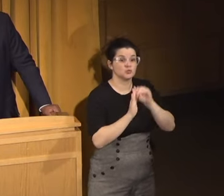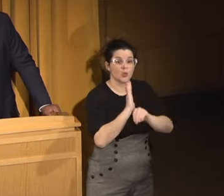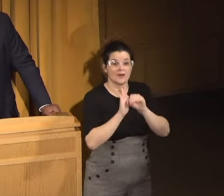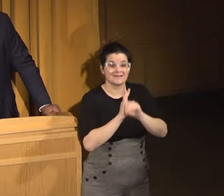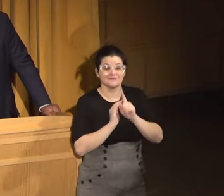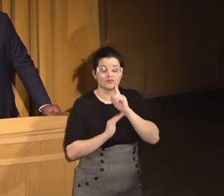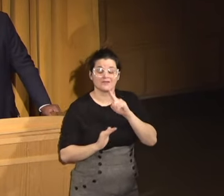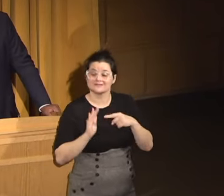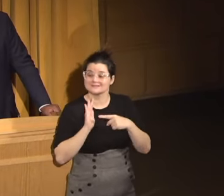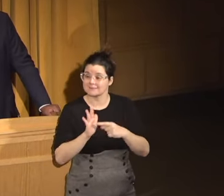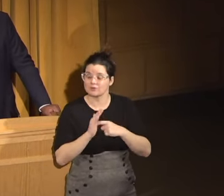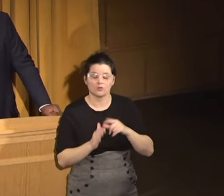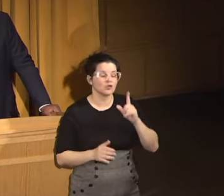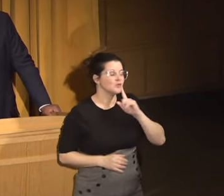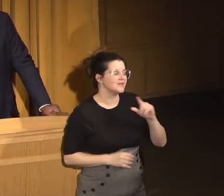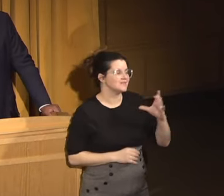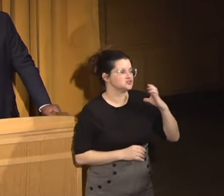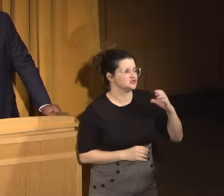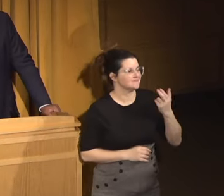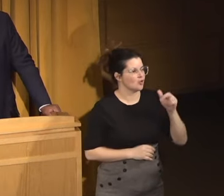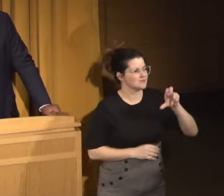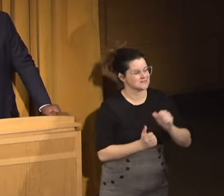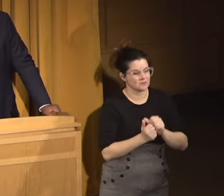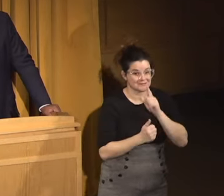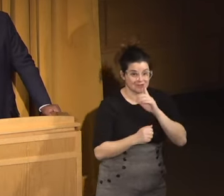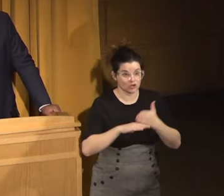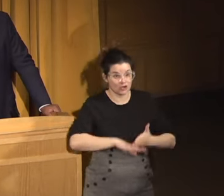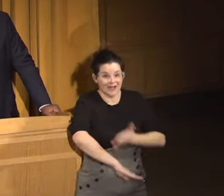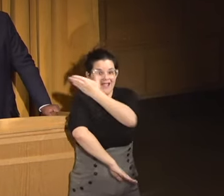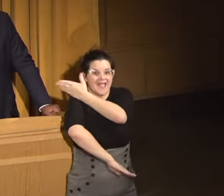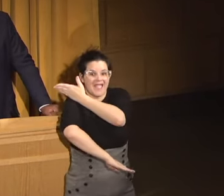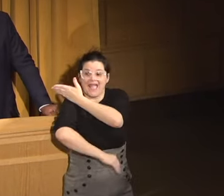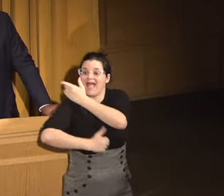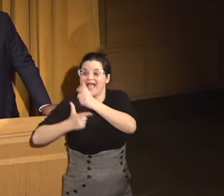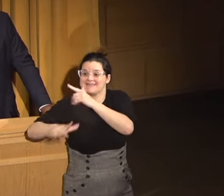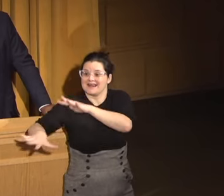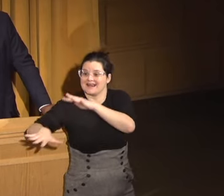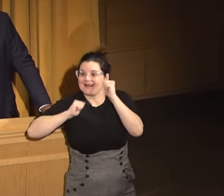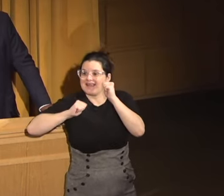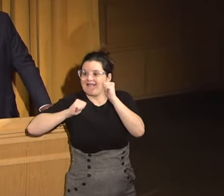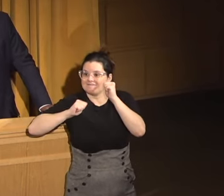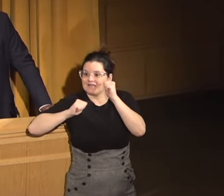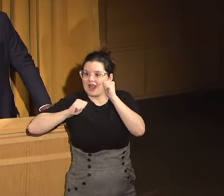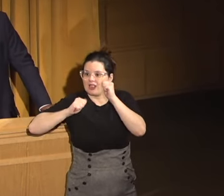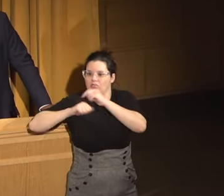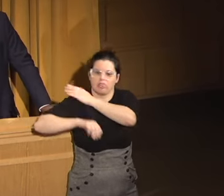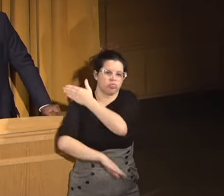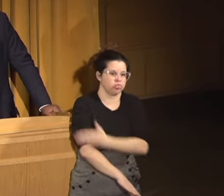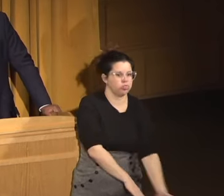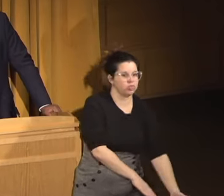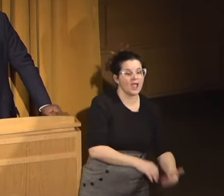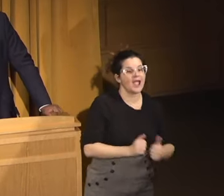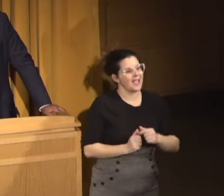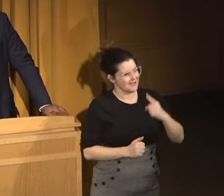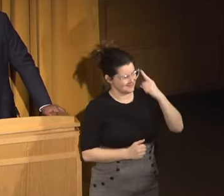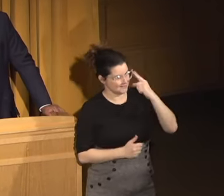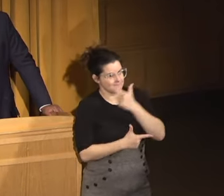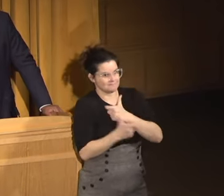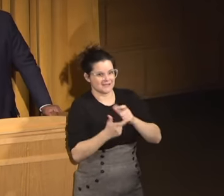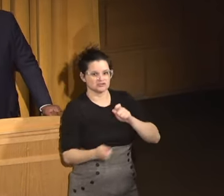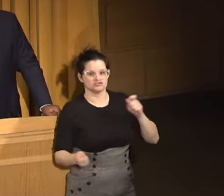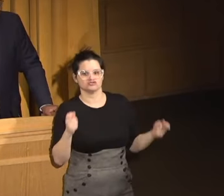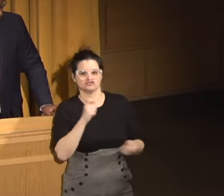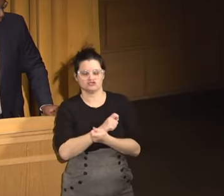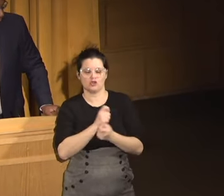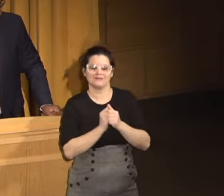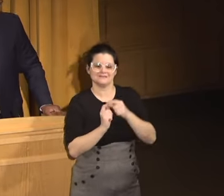example, when Chief Harrison was there, they made great gains. And then he left, and there's been backsliding, in large part, I think, because of the change of